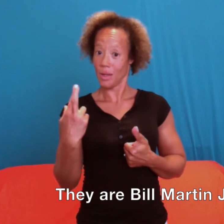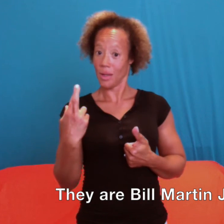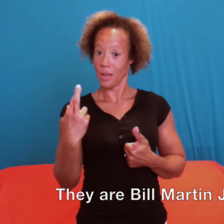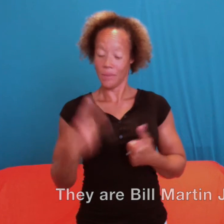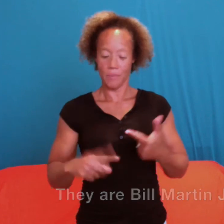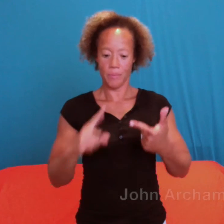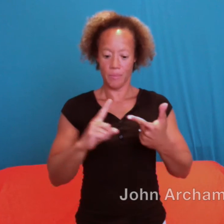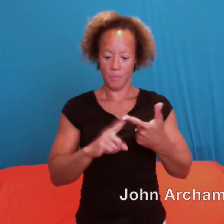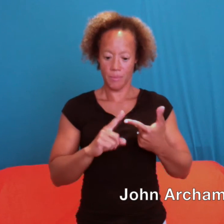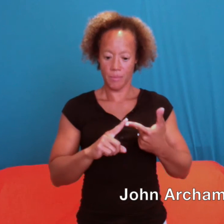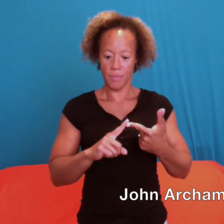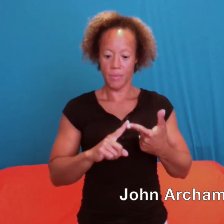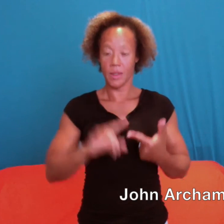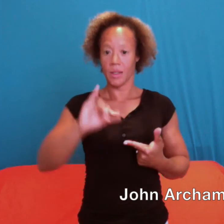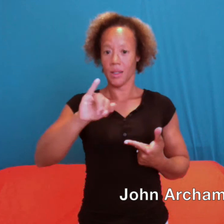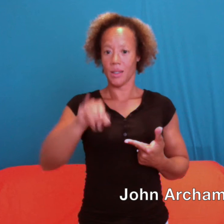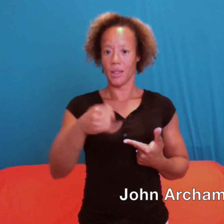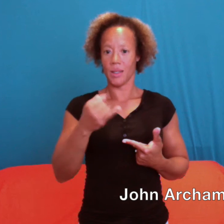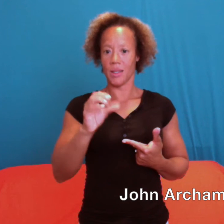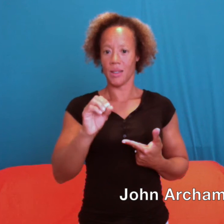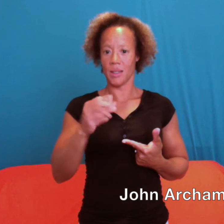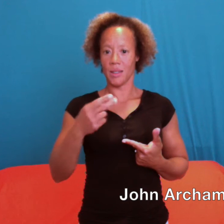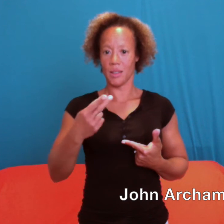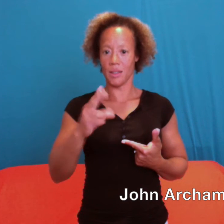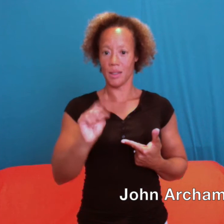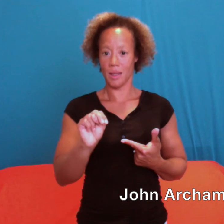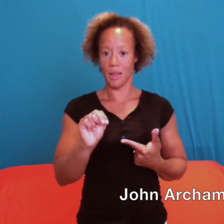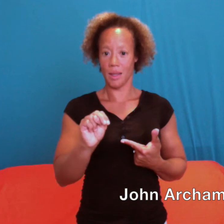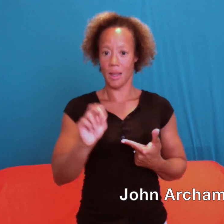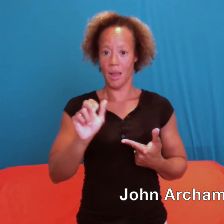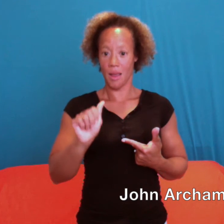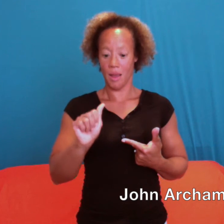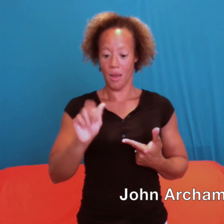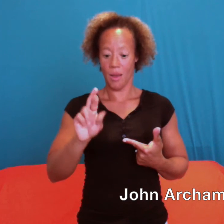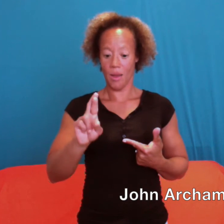and the second is John Archambault.